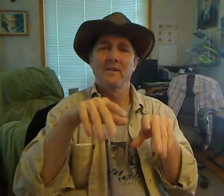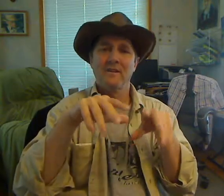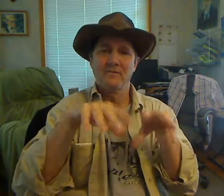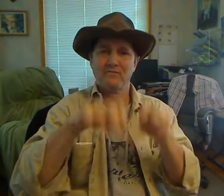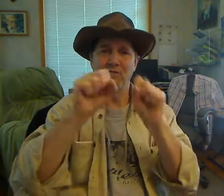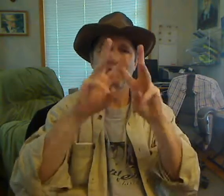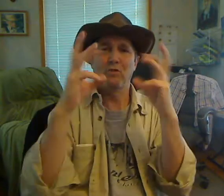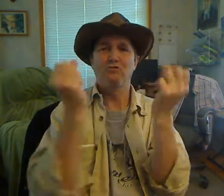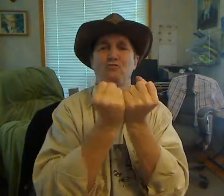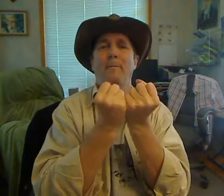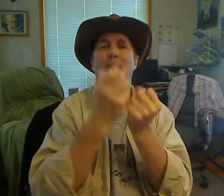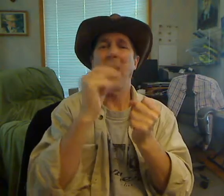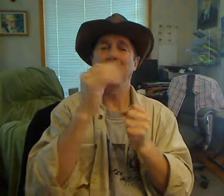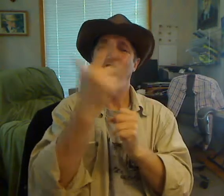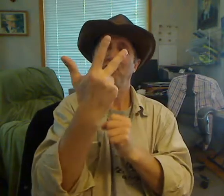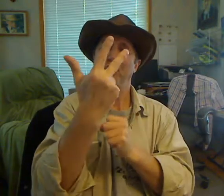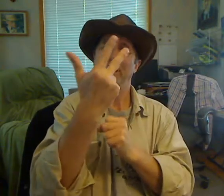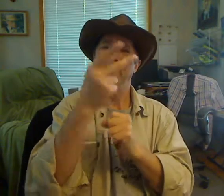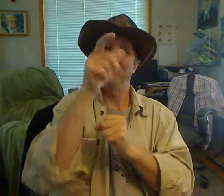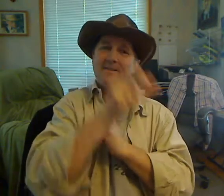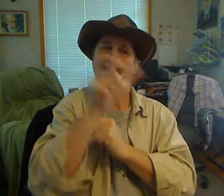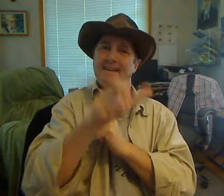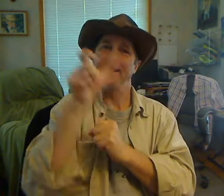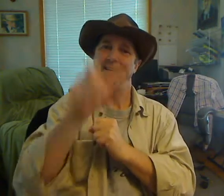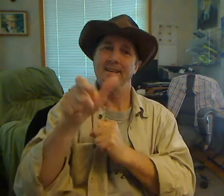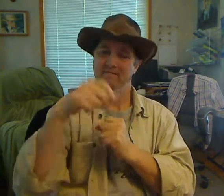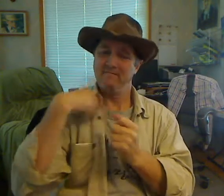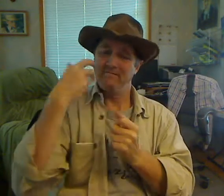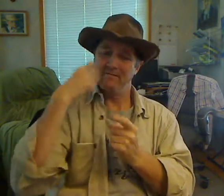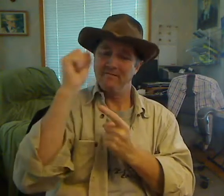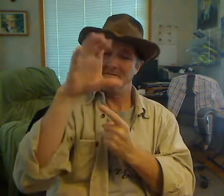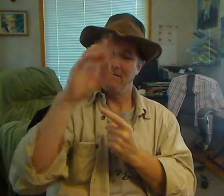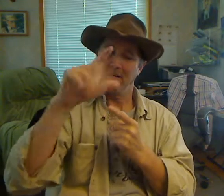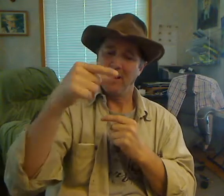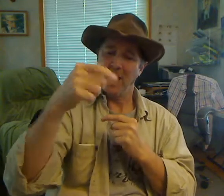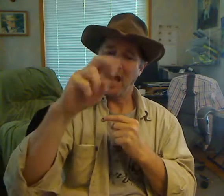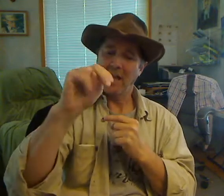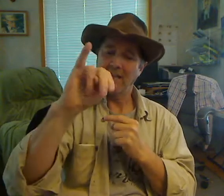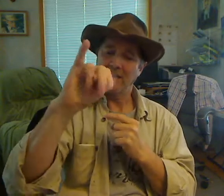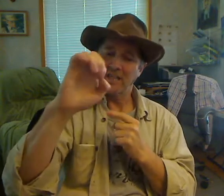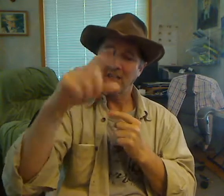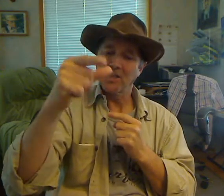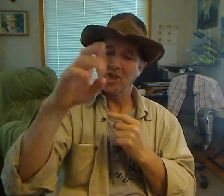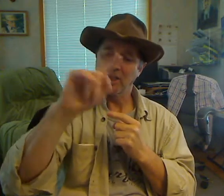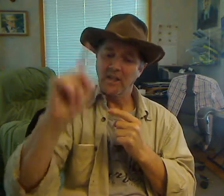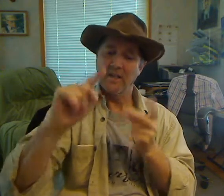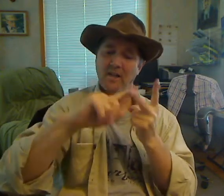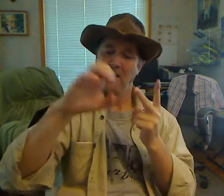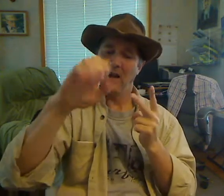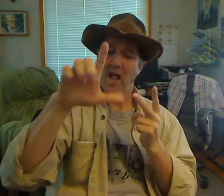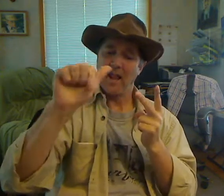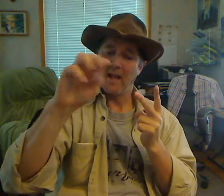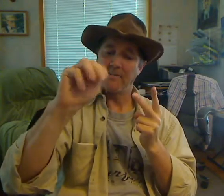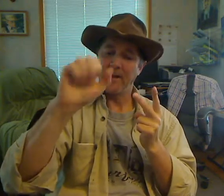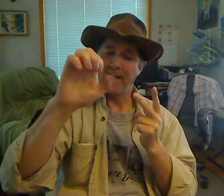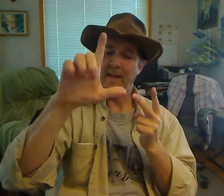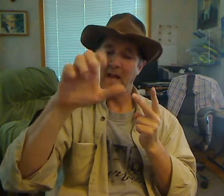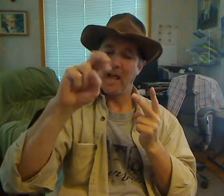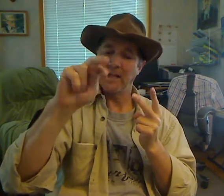conflicted, necessarily, lengthy trials. And while we may have a desire to see quick results, we